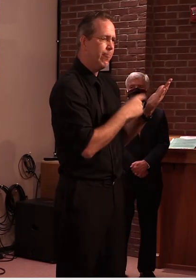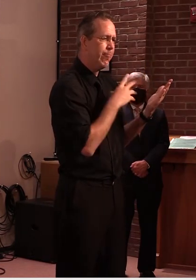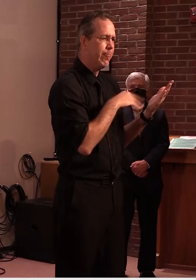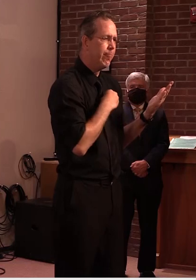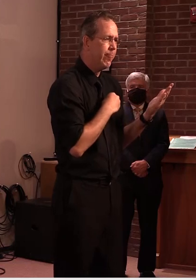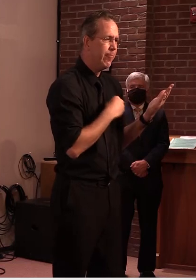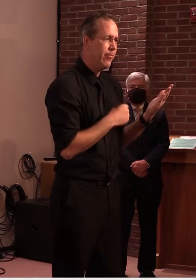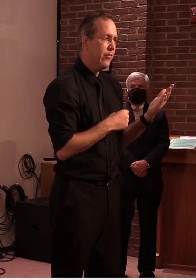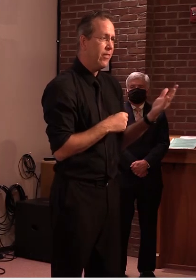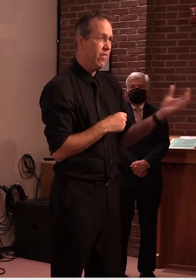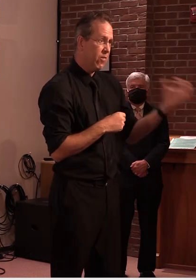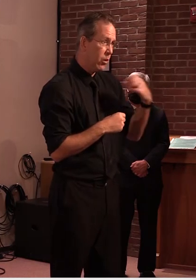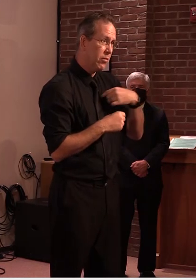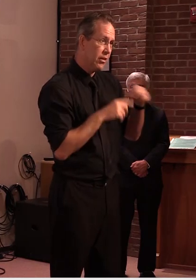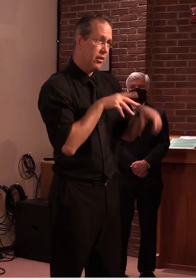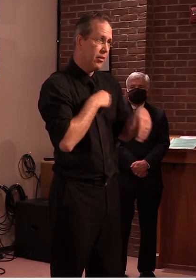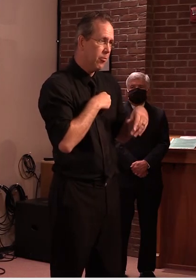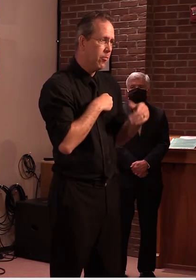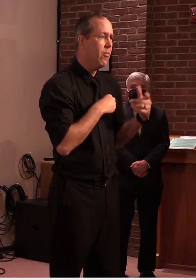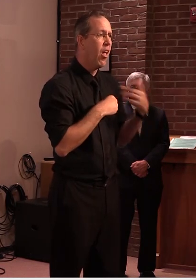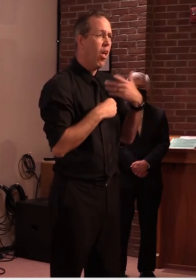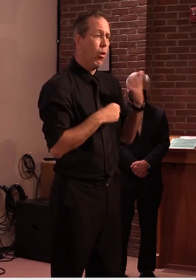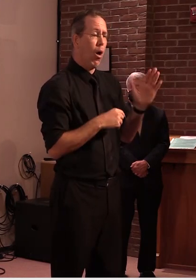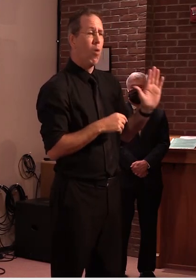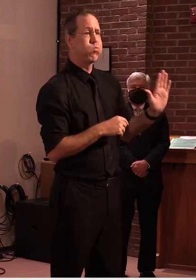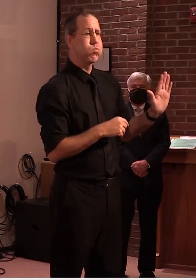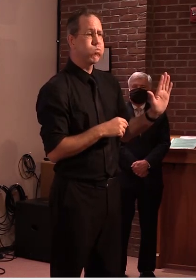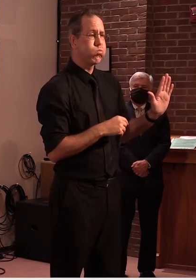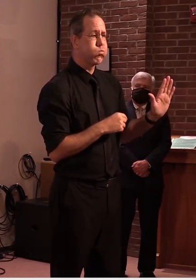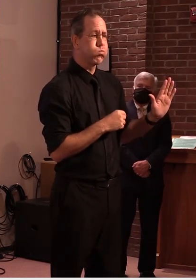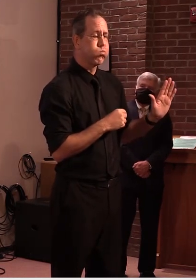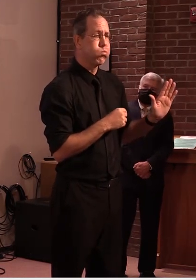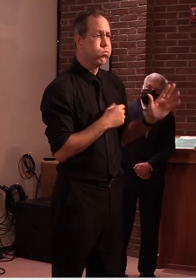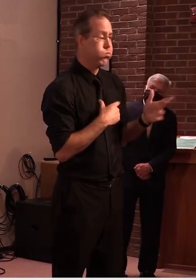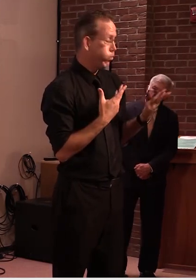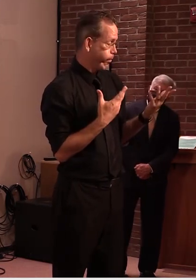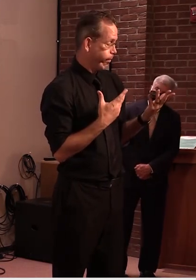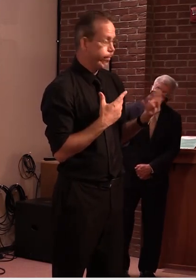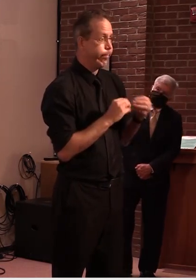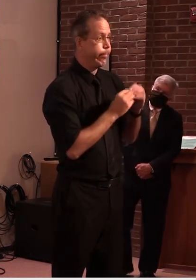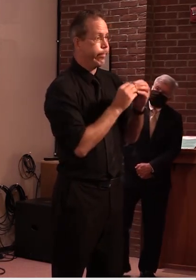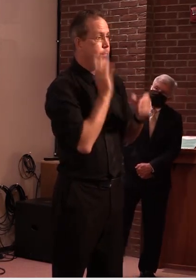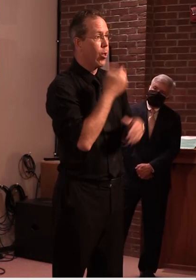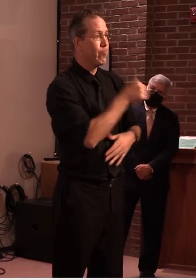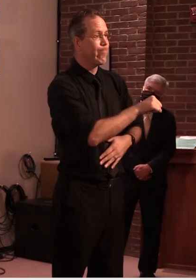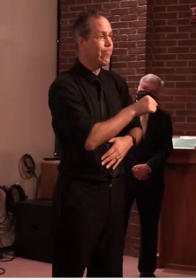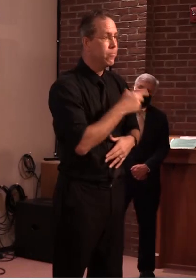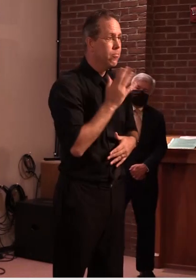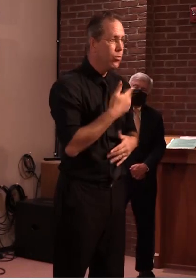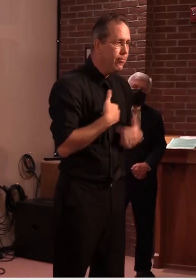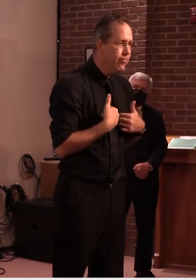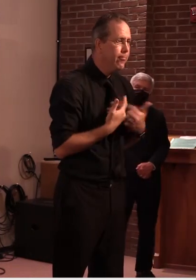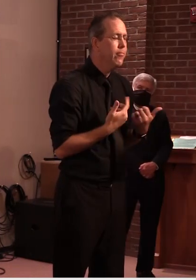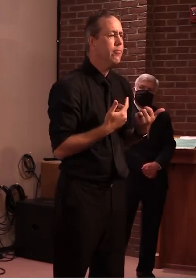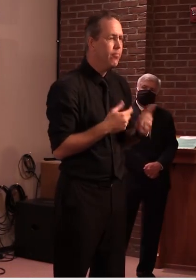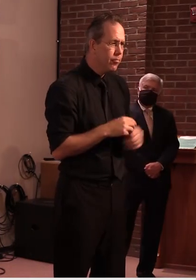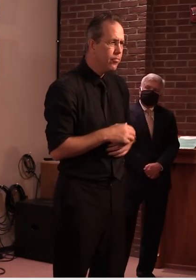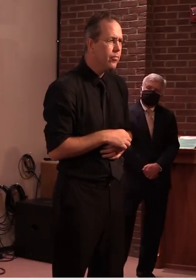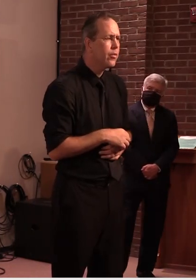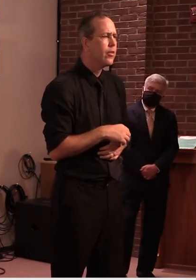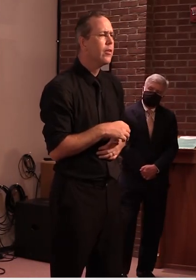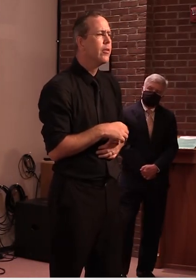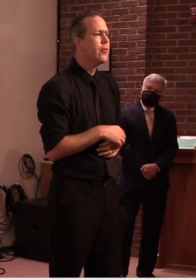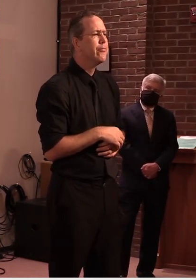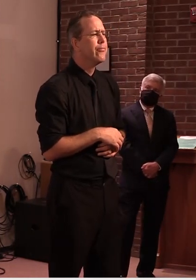i'm totally willing to accept that as well but uh but i again there's a path forward uh we just have to uh to work